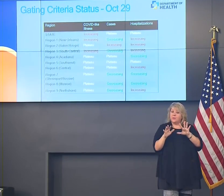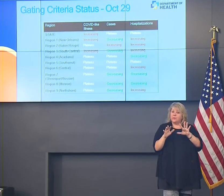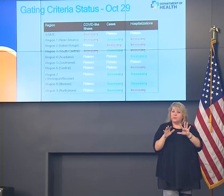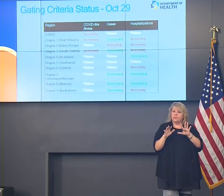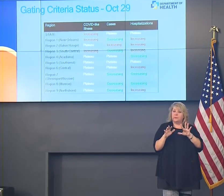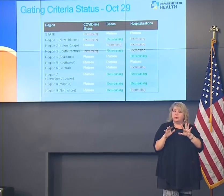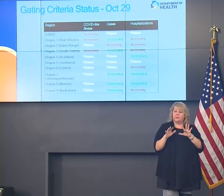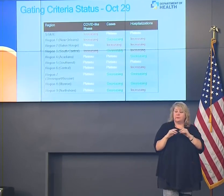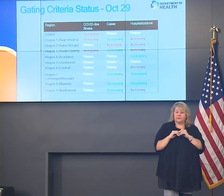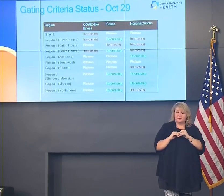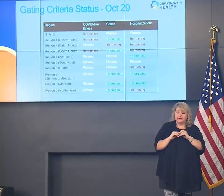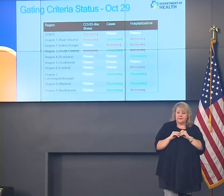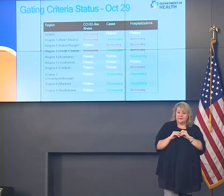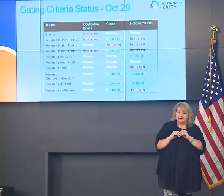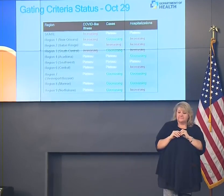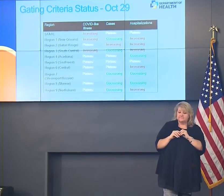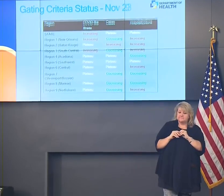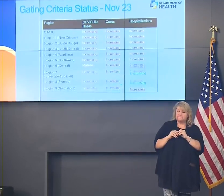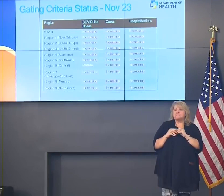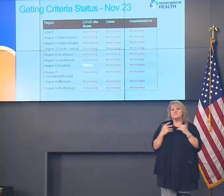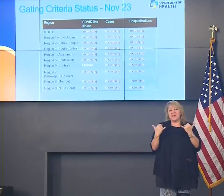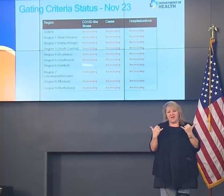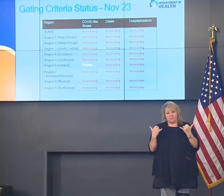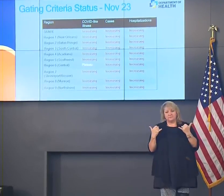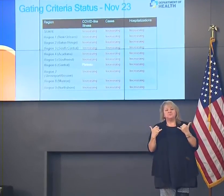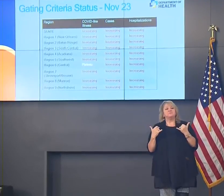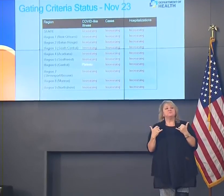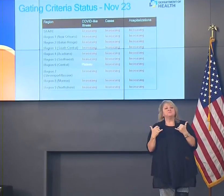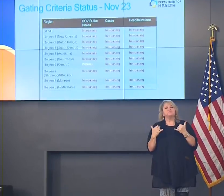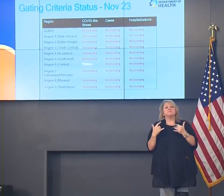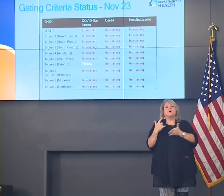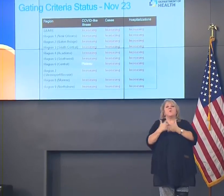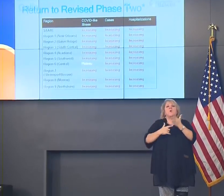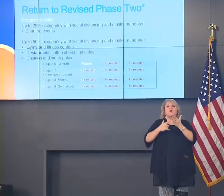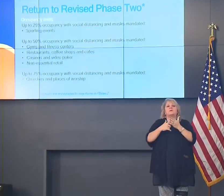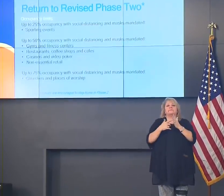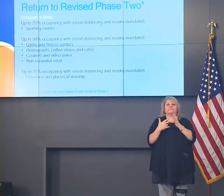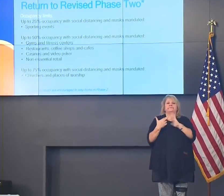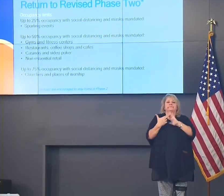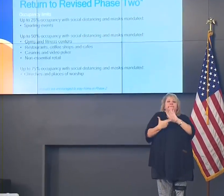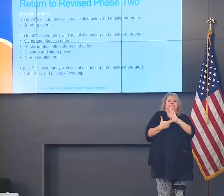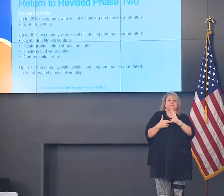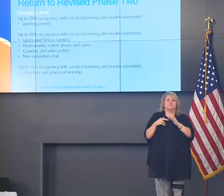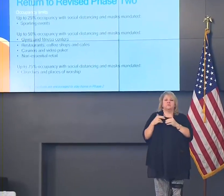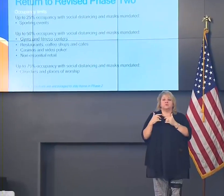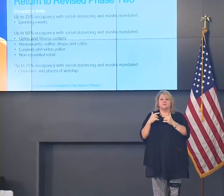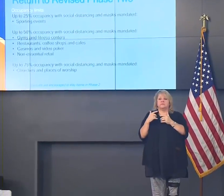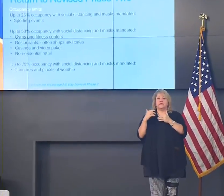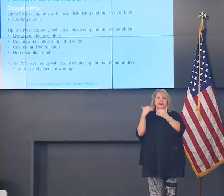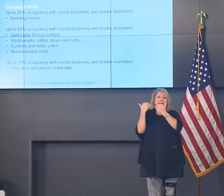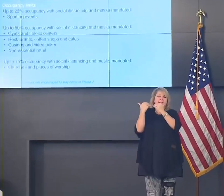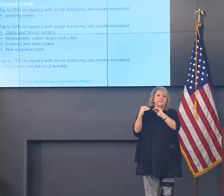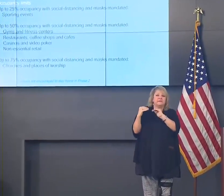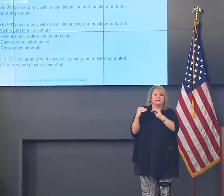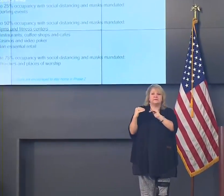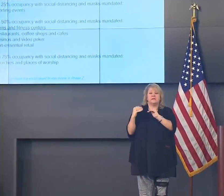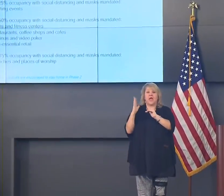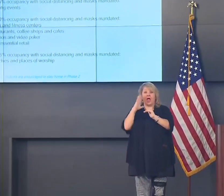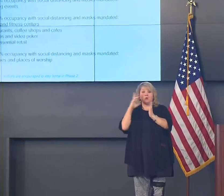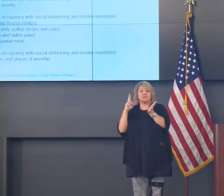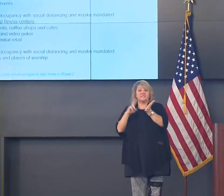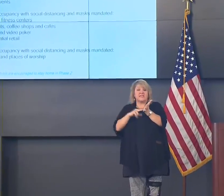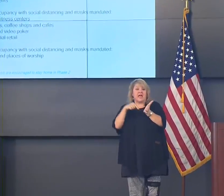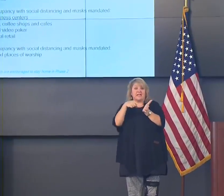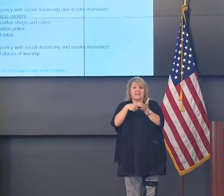bit about the restrictions that we have coming up in Louisiana, pursuant to a proclamation that I will sign